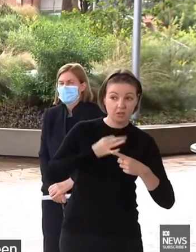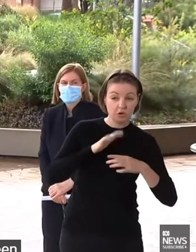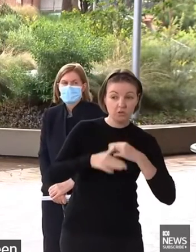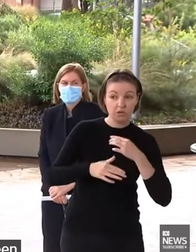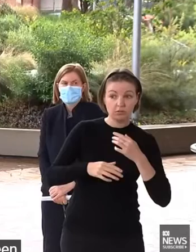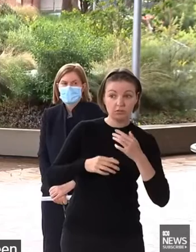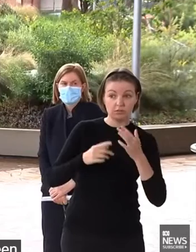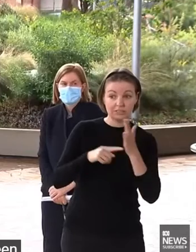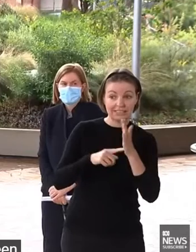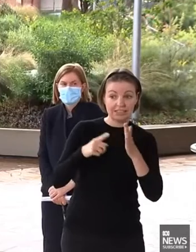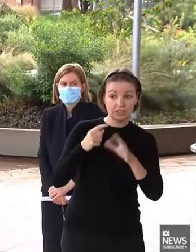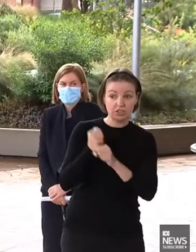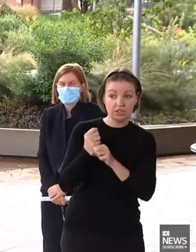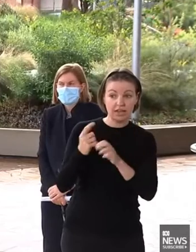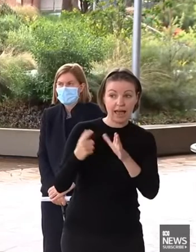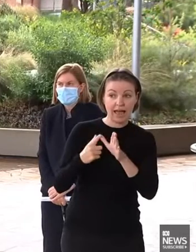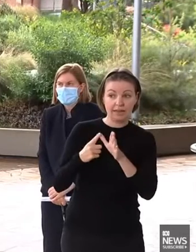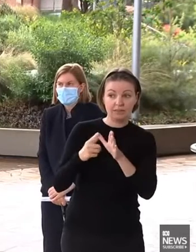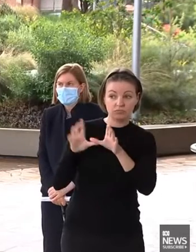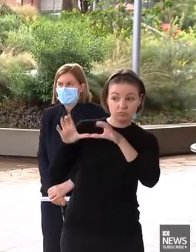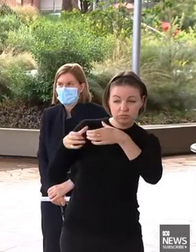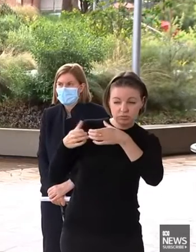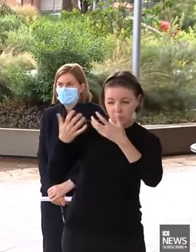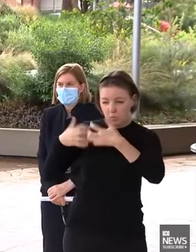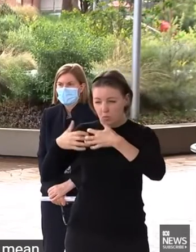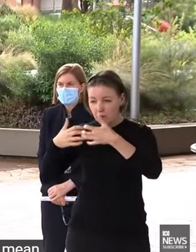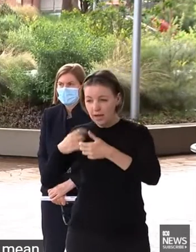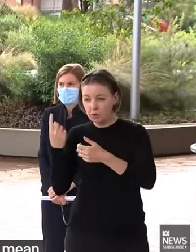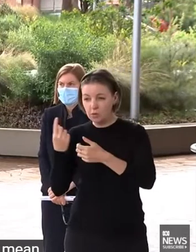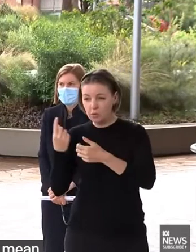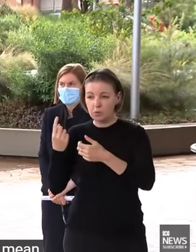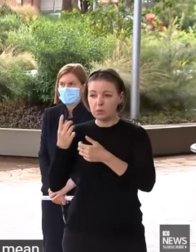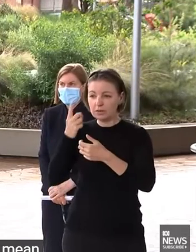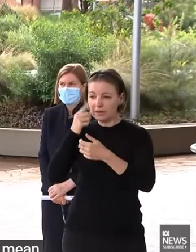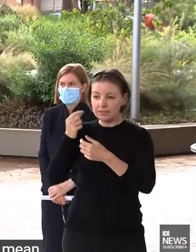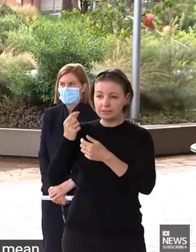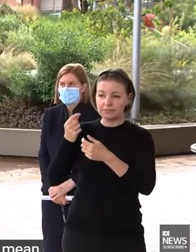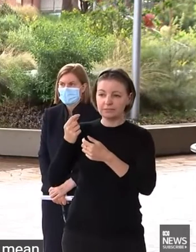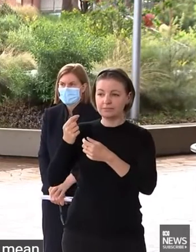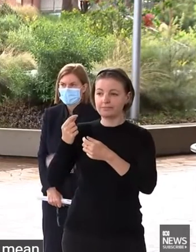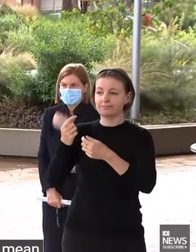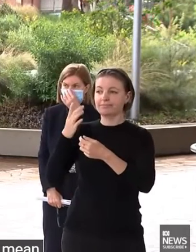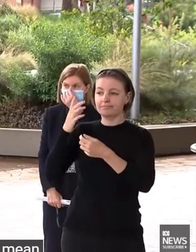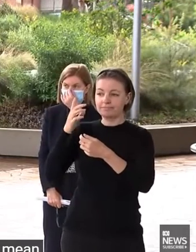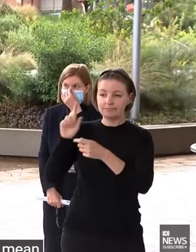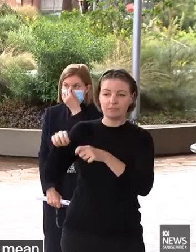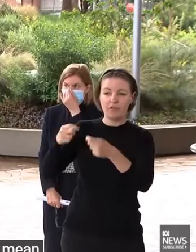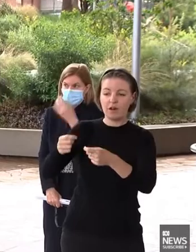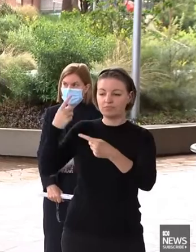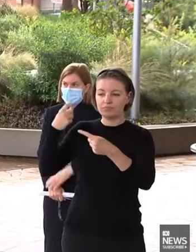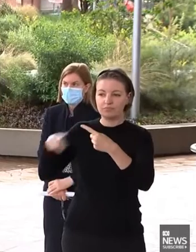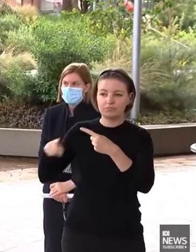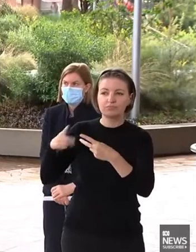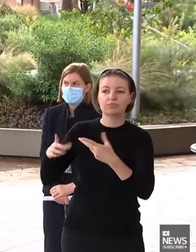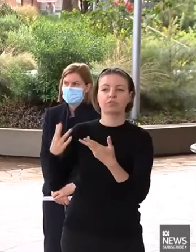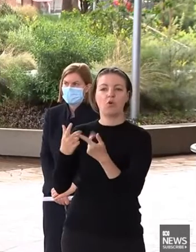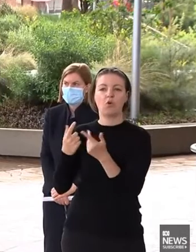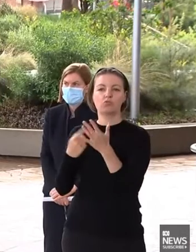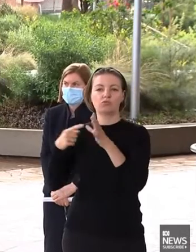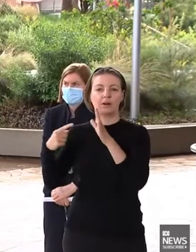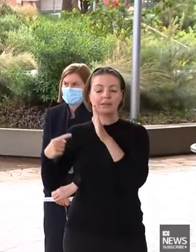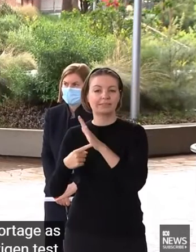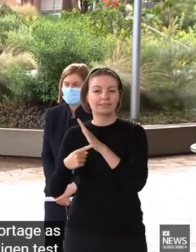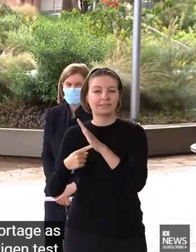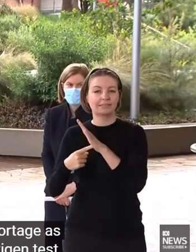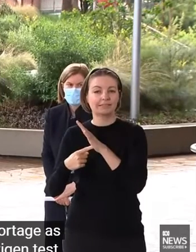as we know, of rapid antigen tests. But let's not forget, in two states around the country, up until the last couple of weeks, rapid antigen tests were illegal